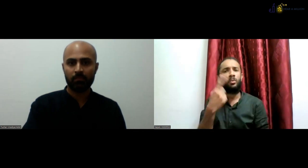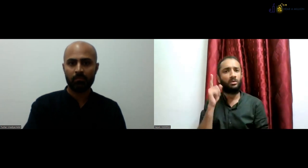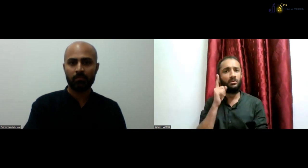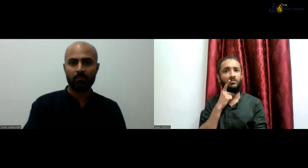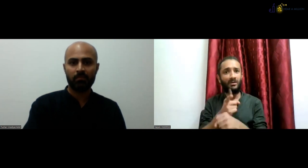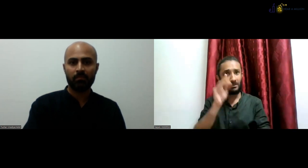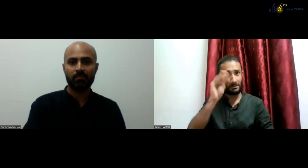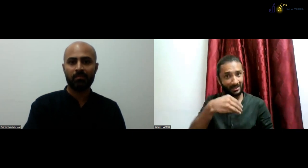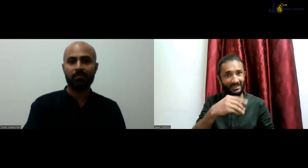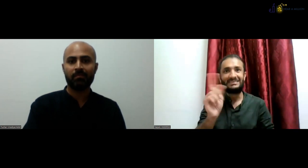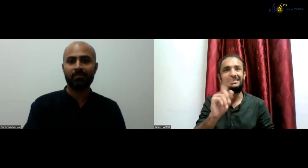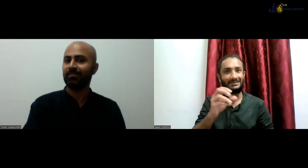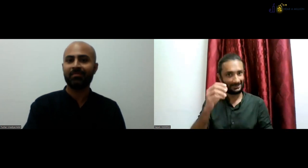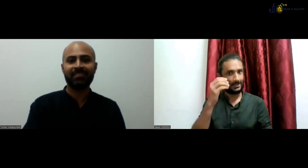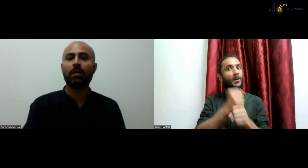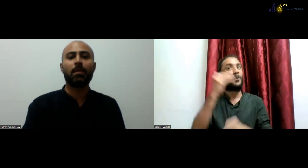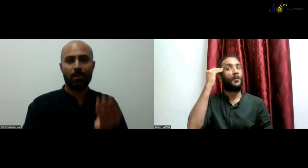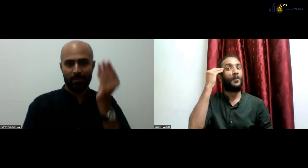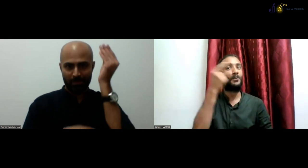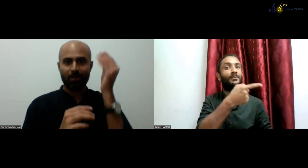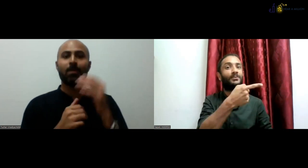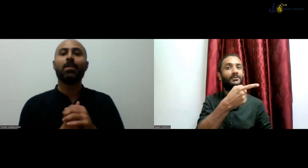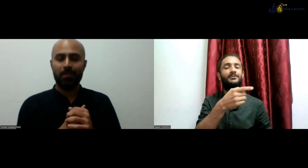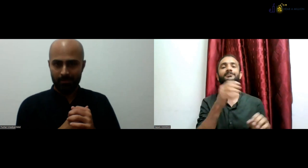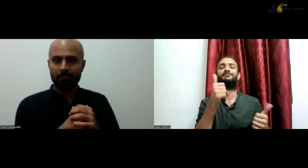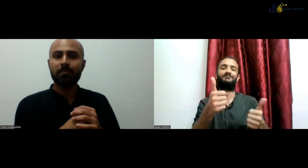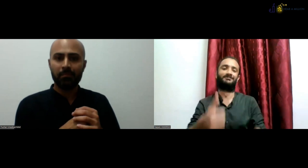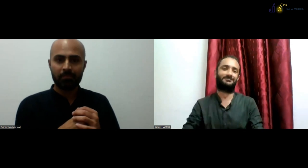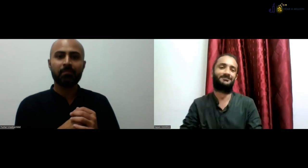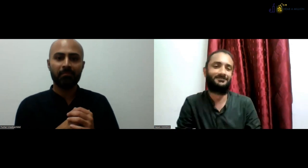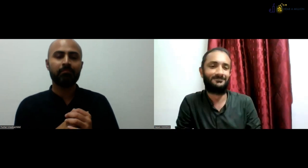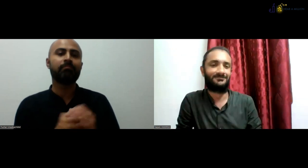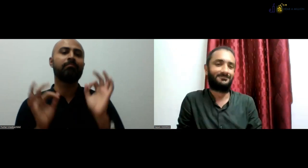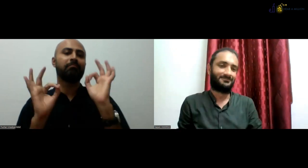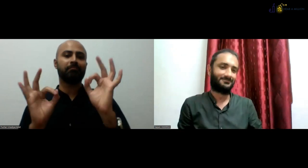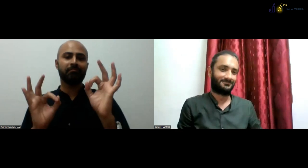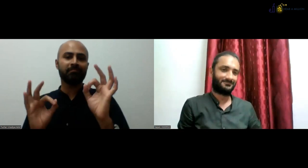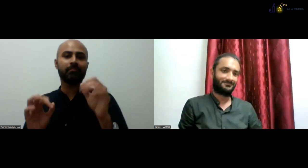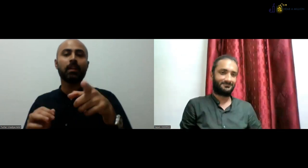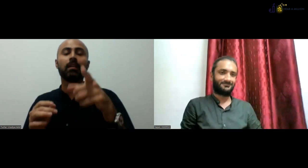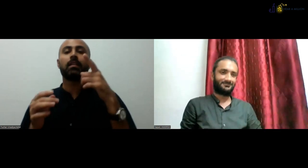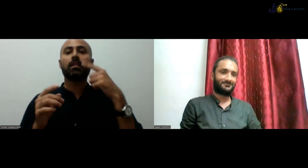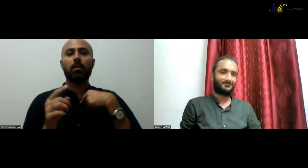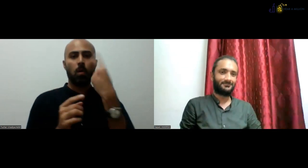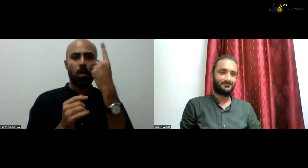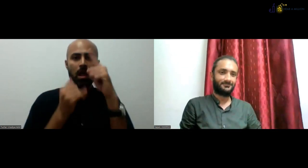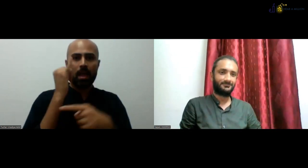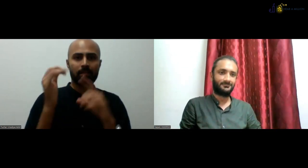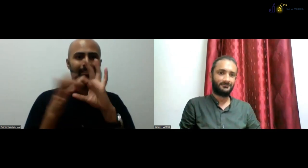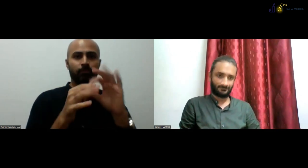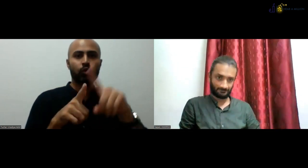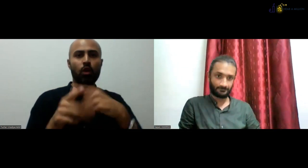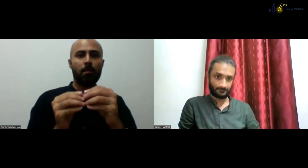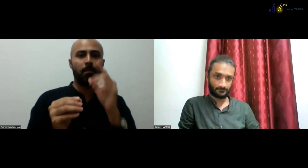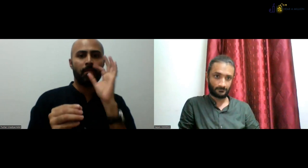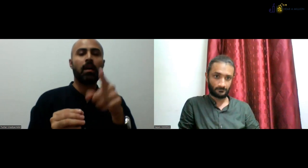student with disability, there will be teachers who are persons with disability at the same time, you know, if deaf teachers are there, you will be teaching